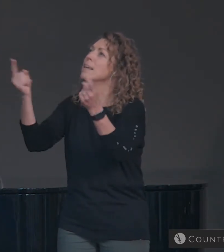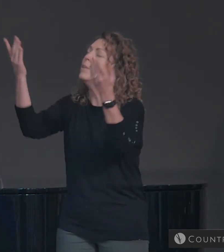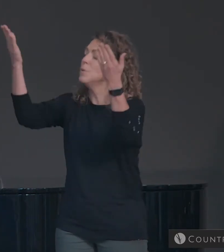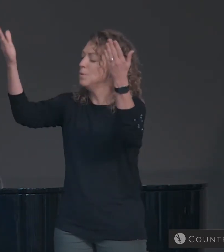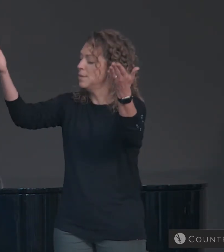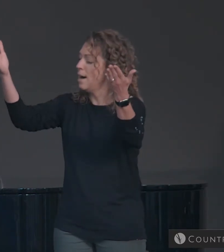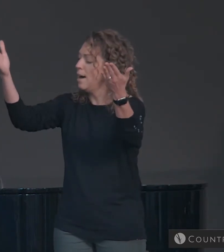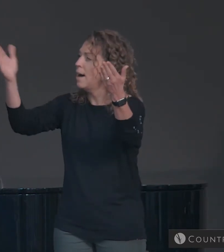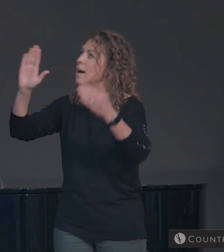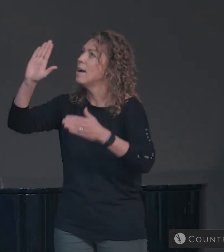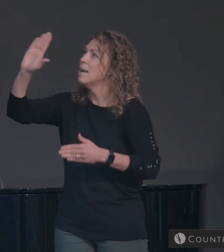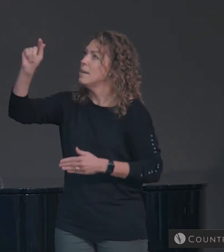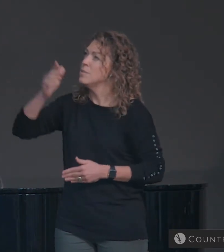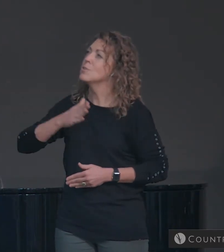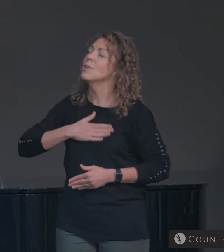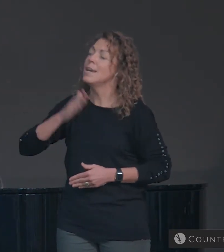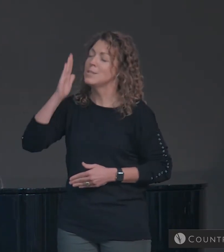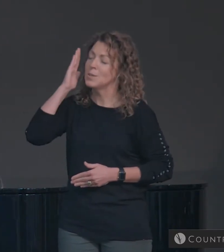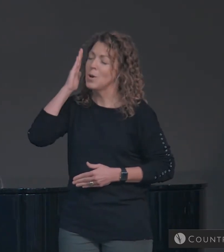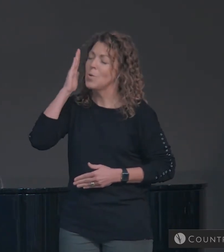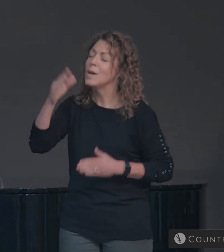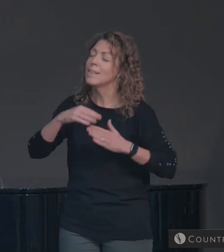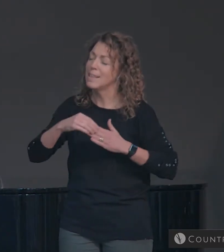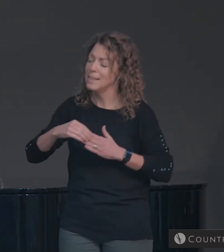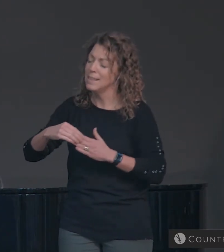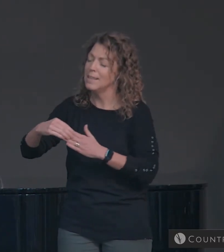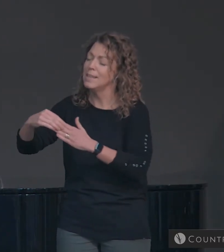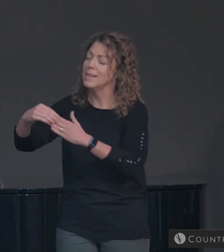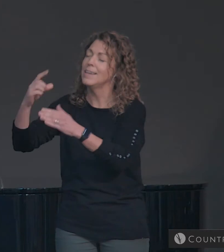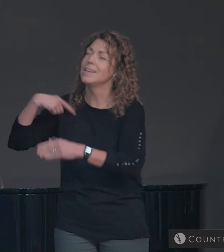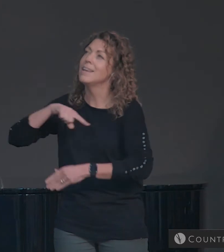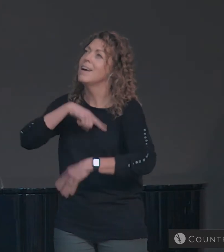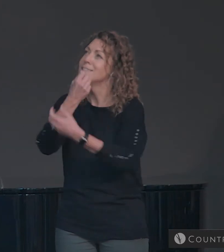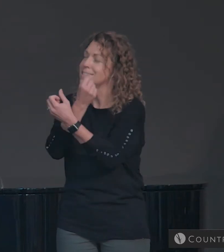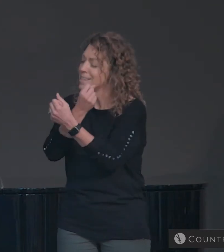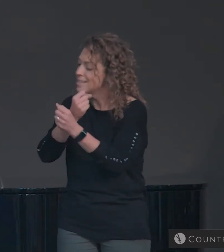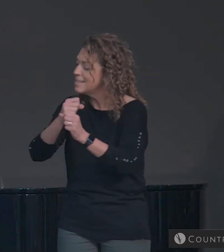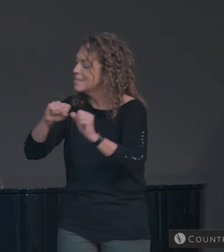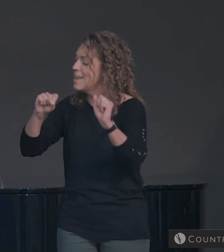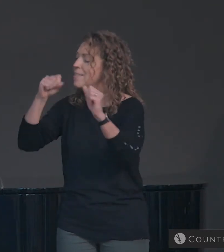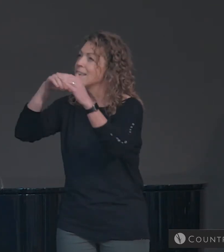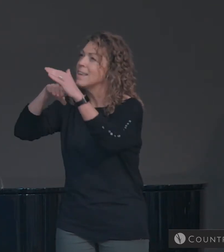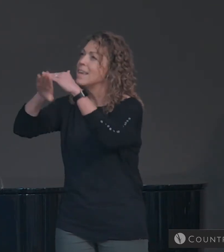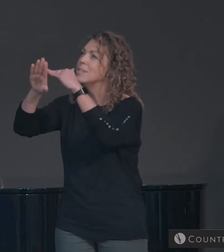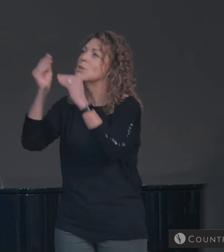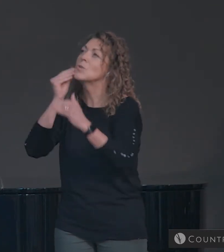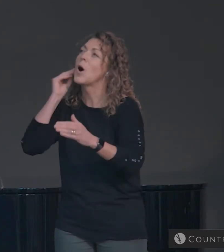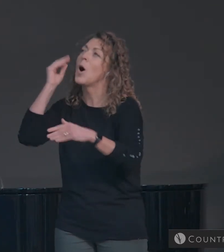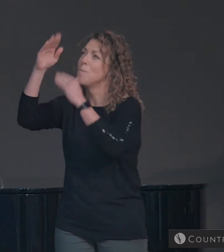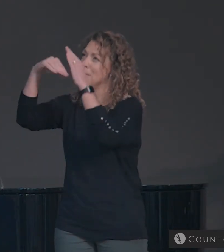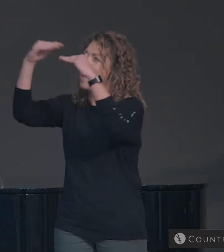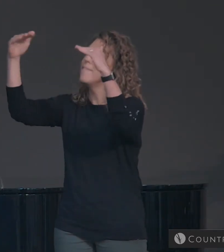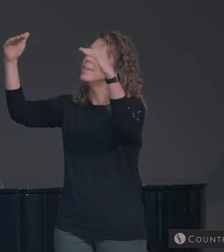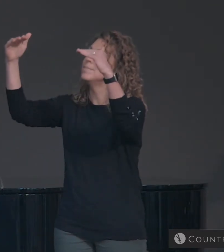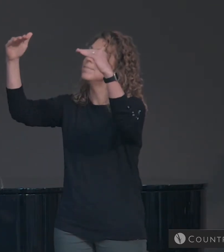hallelujah, His grace will lead us safely home.